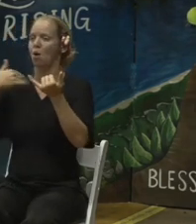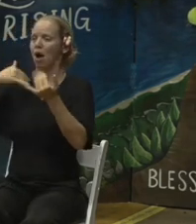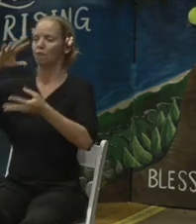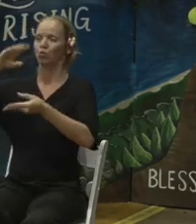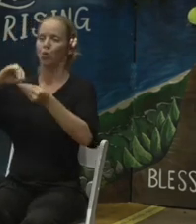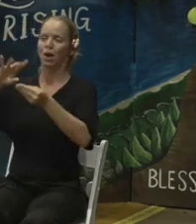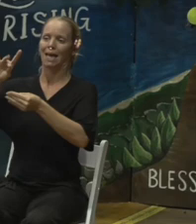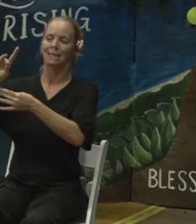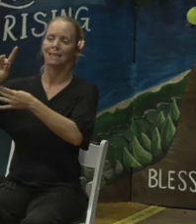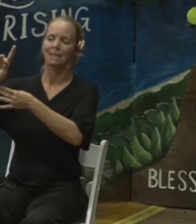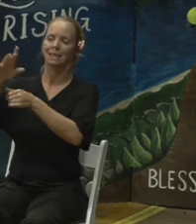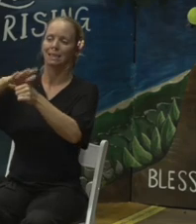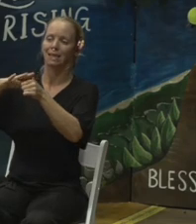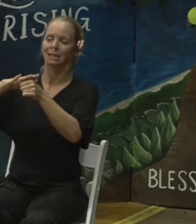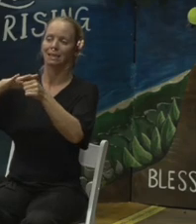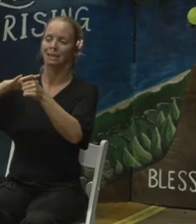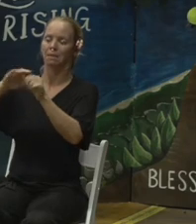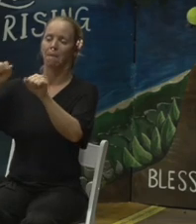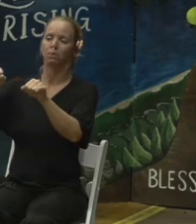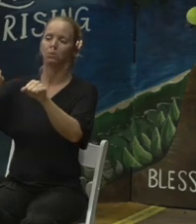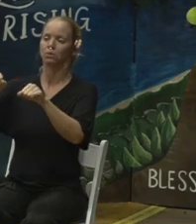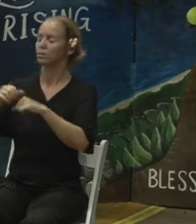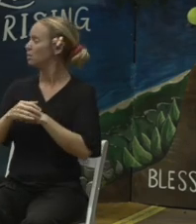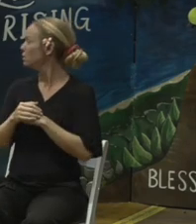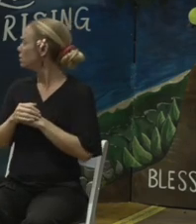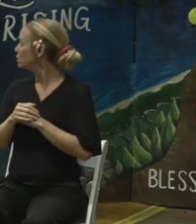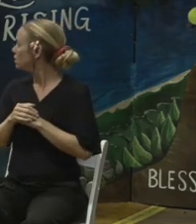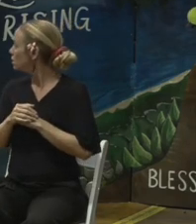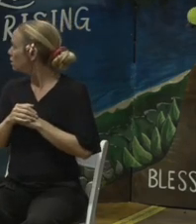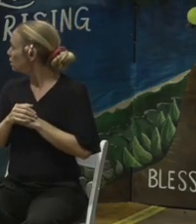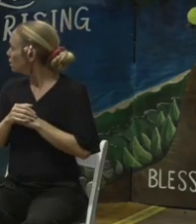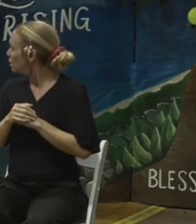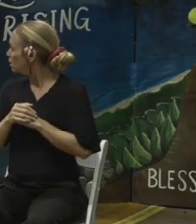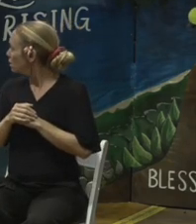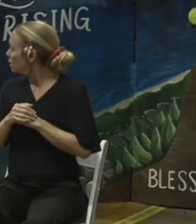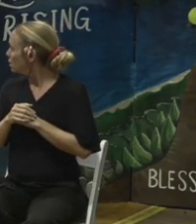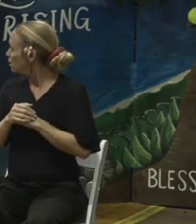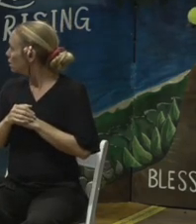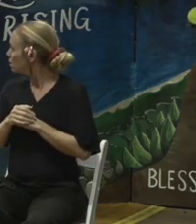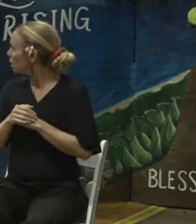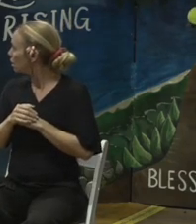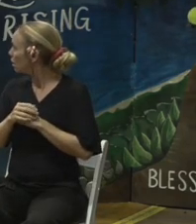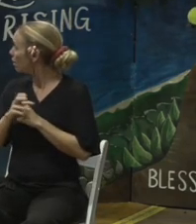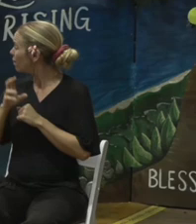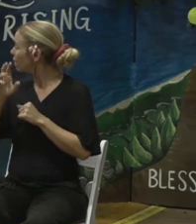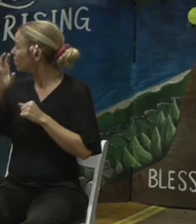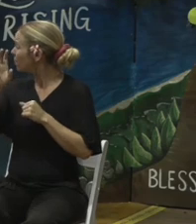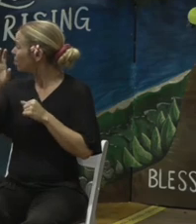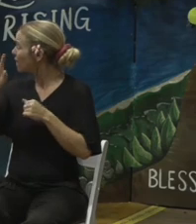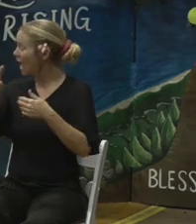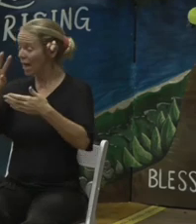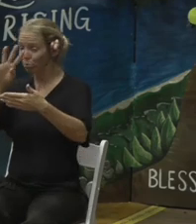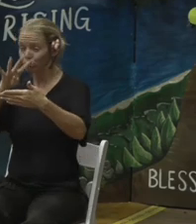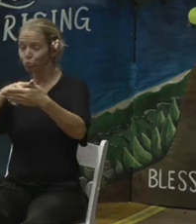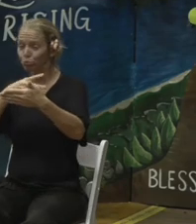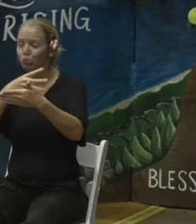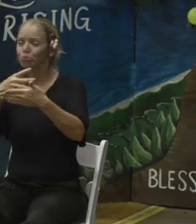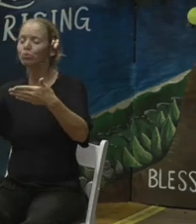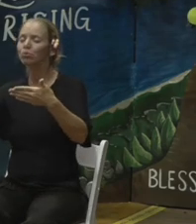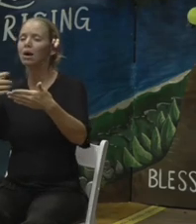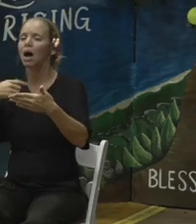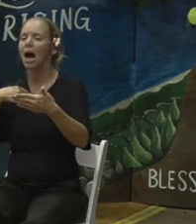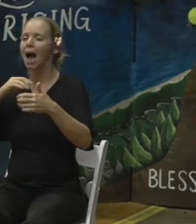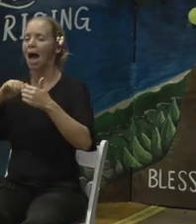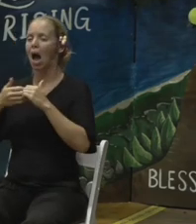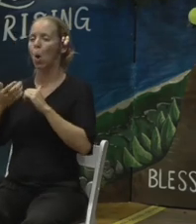What you see here is our scoring matrix. These are the different sites that I mentioned on the top. I